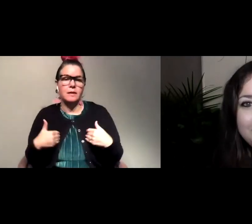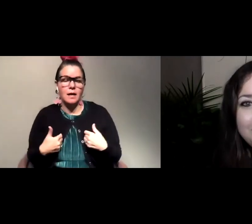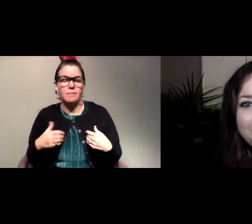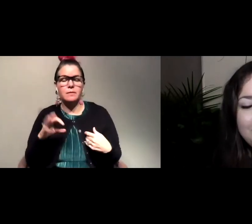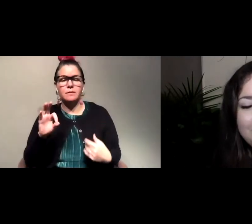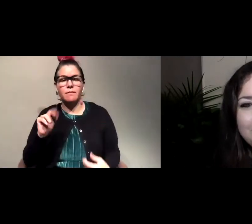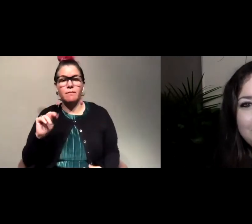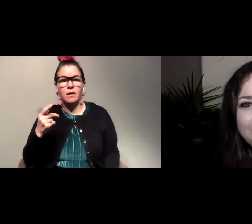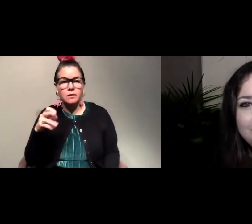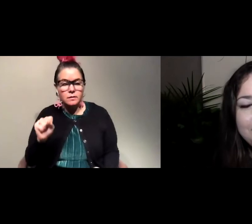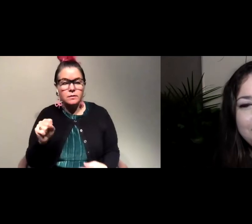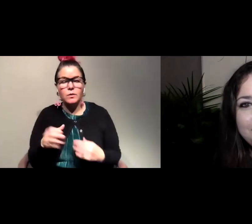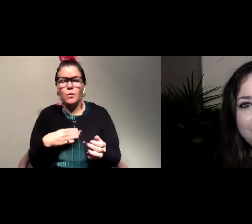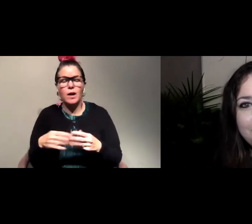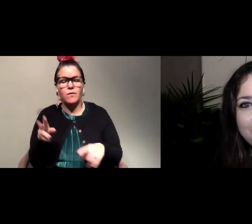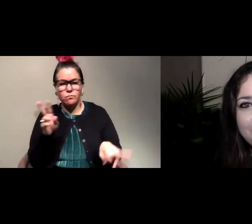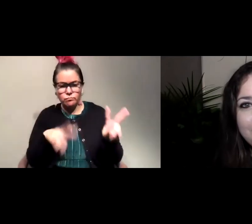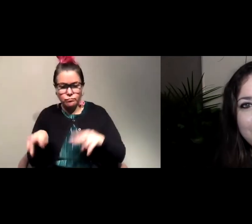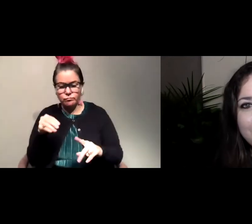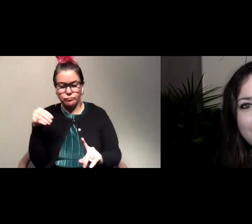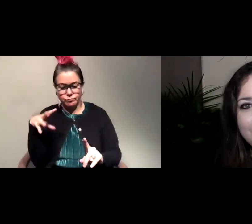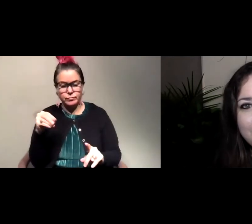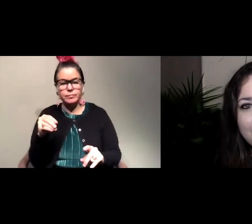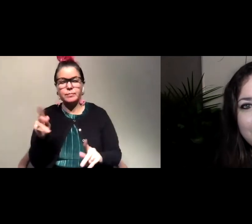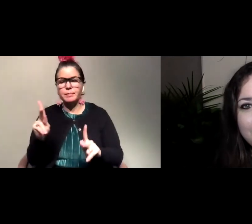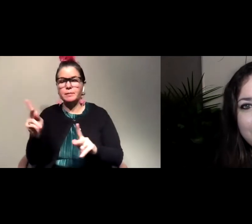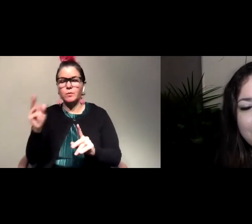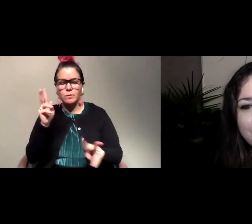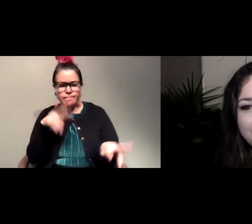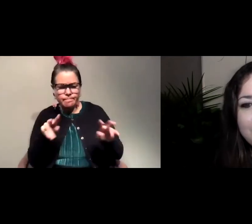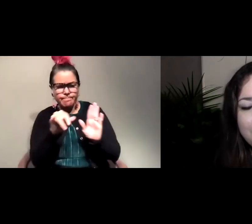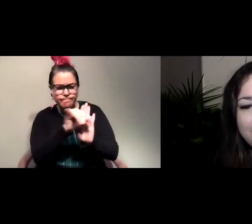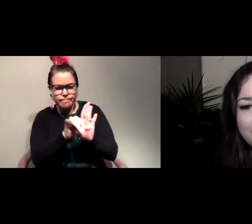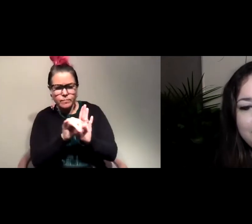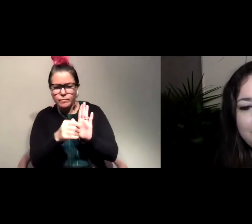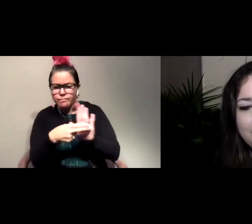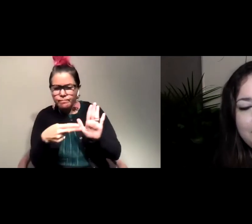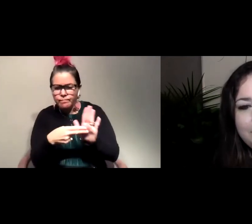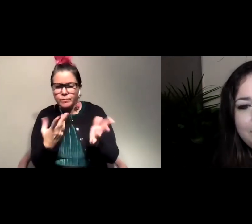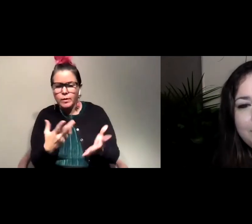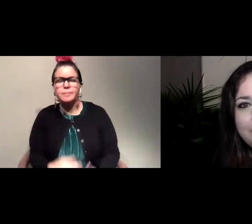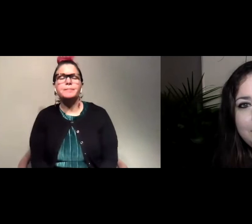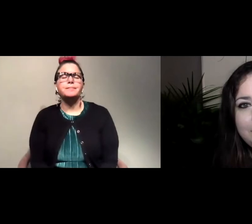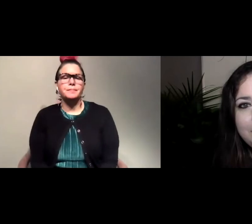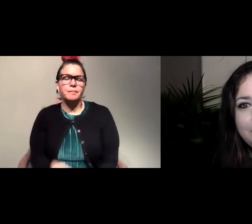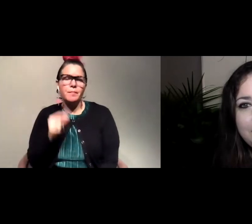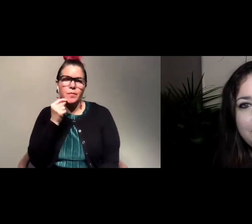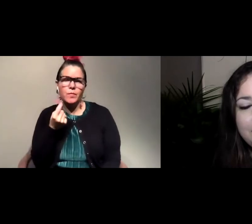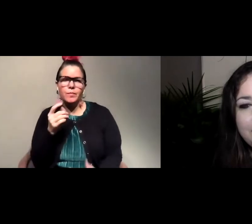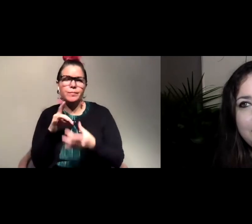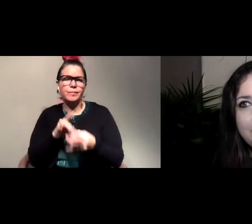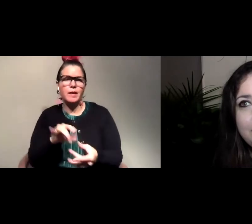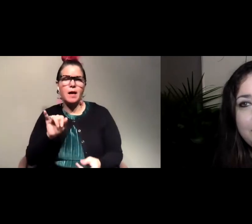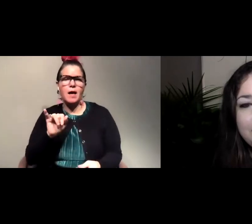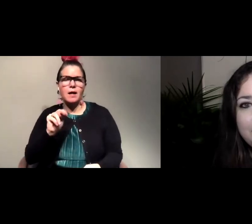whatever you see and people will help you identify them but what's also really neat is that iNaturalist has made all of